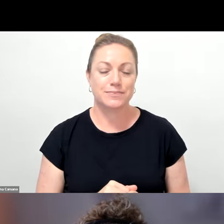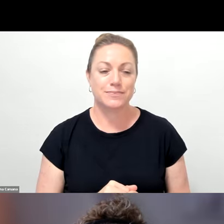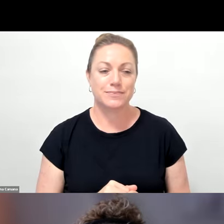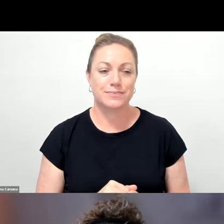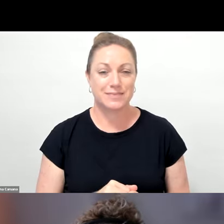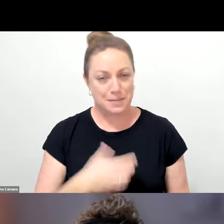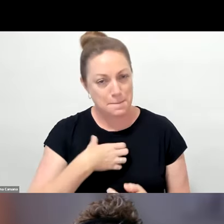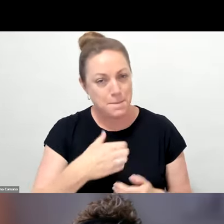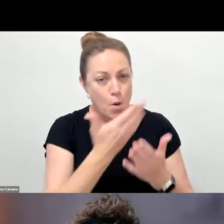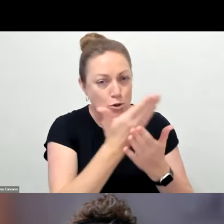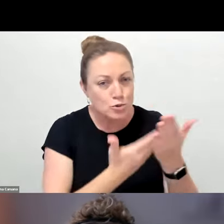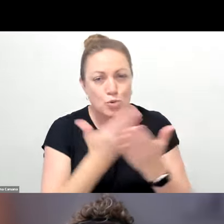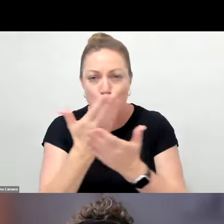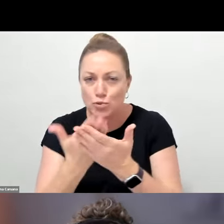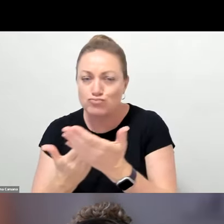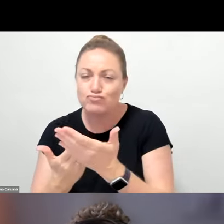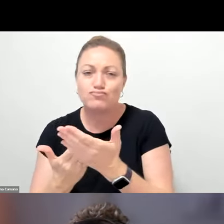More story, how fun.